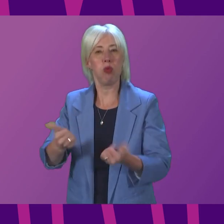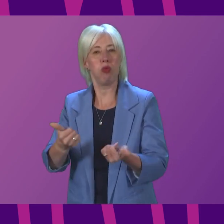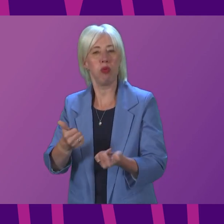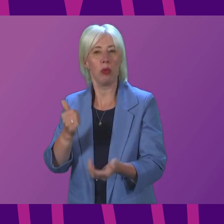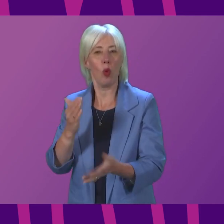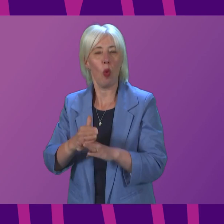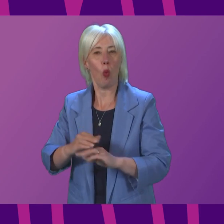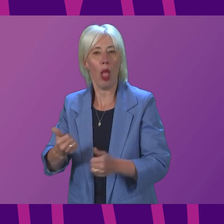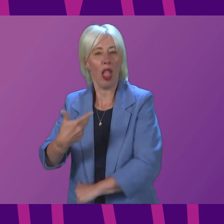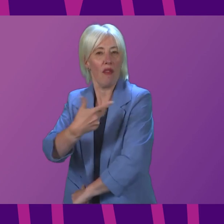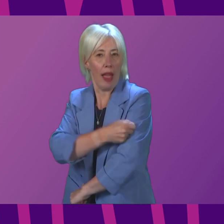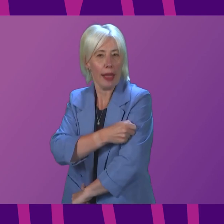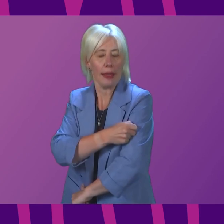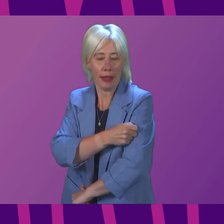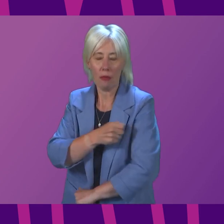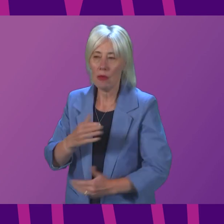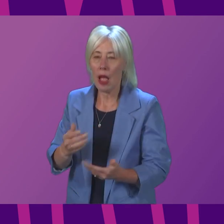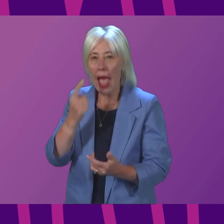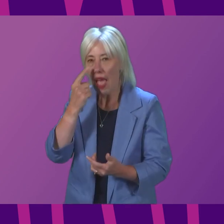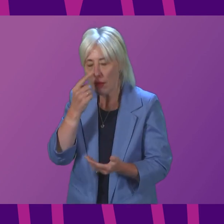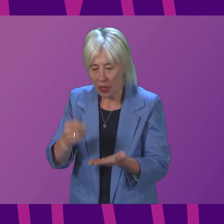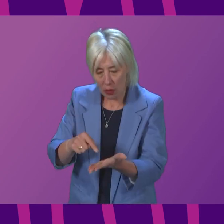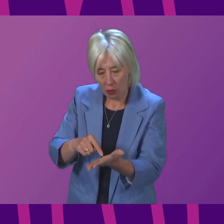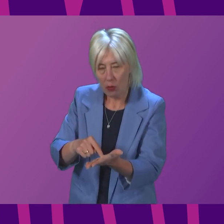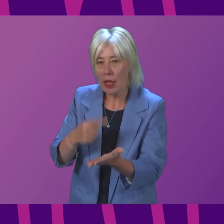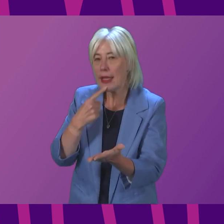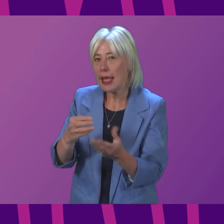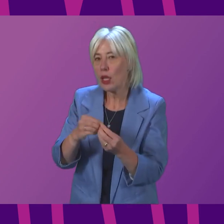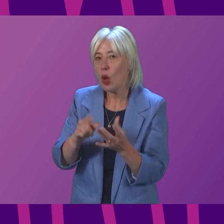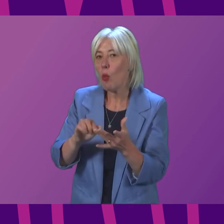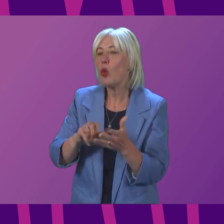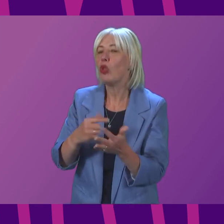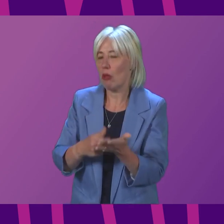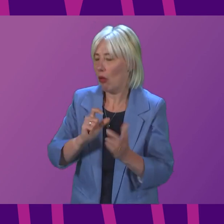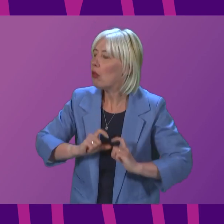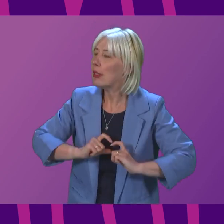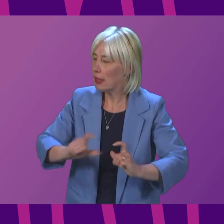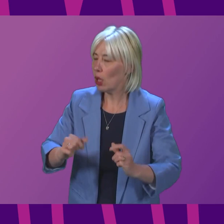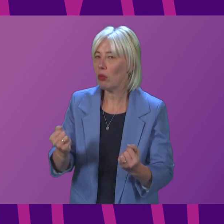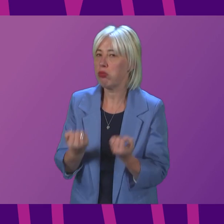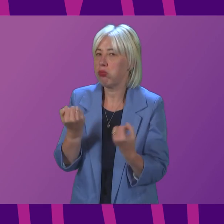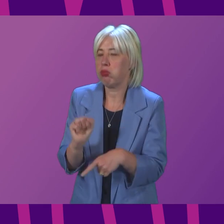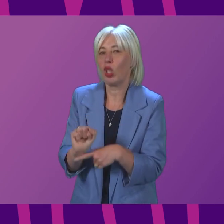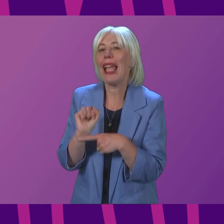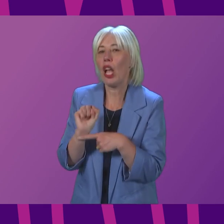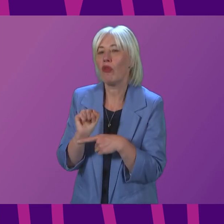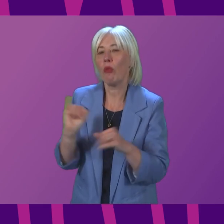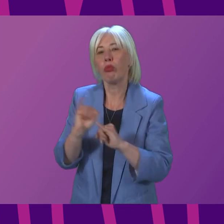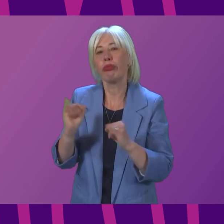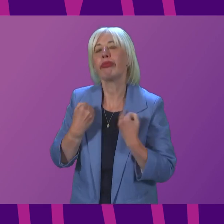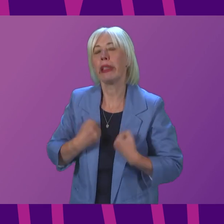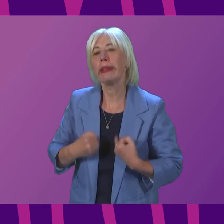scrutinised closely. Emerging evidence demonstrates that boosters do continue to provide very strong protection against serious illness.